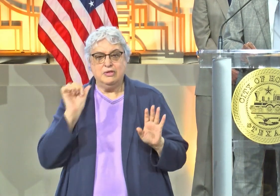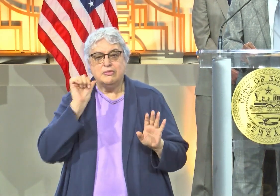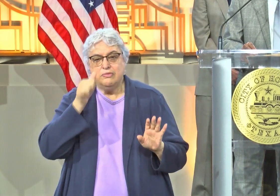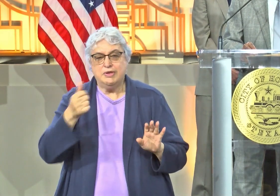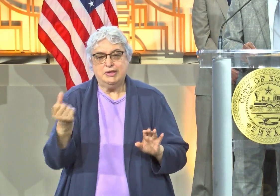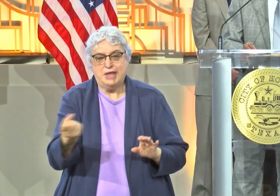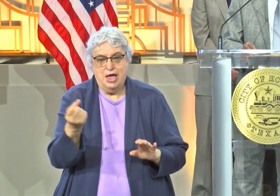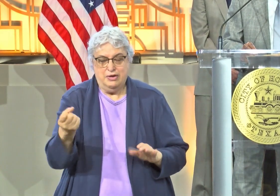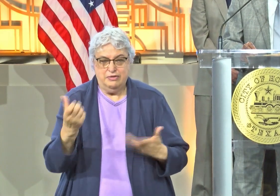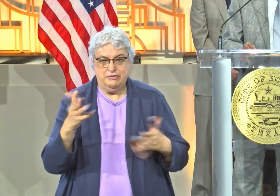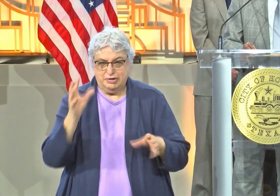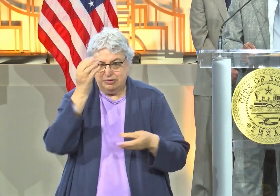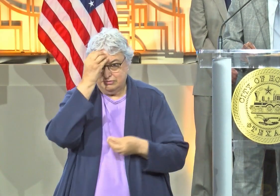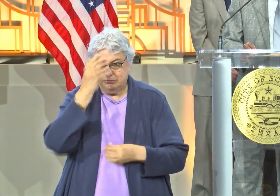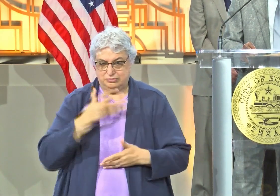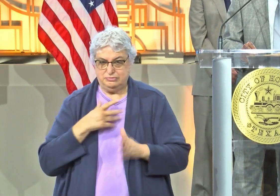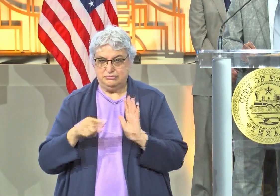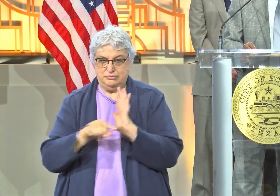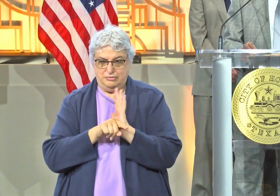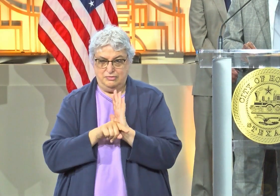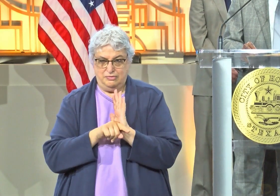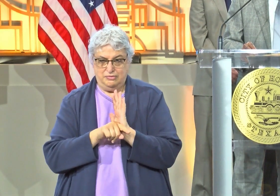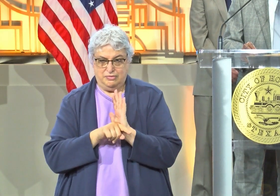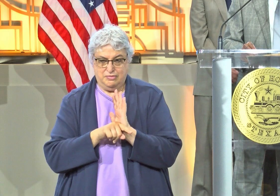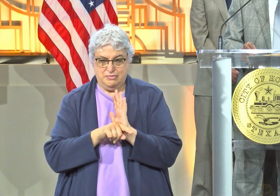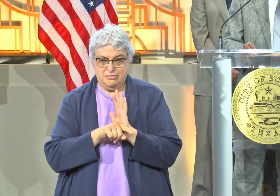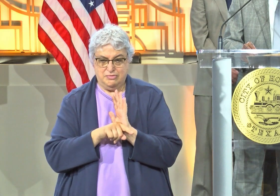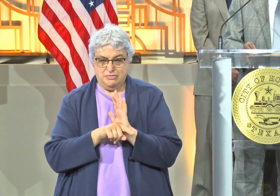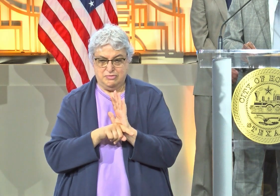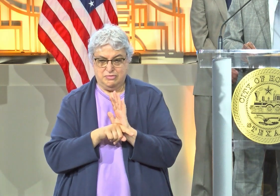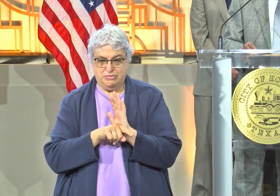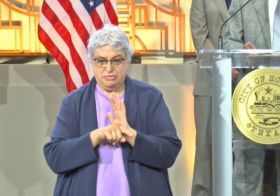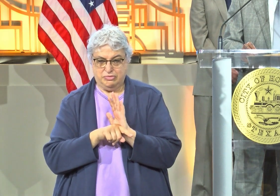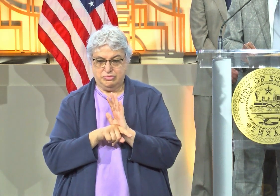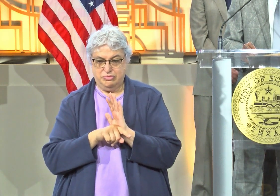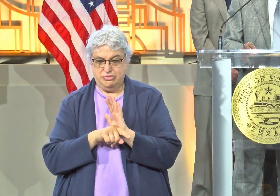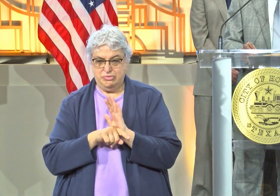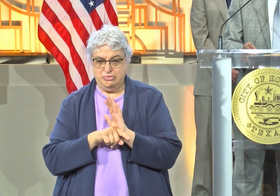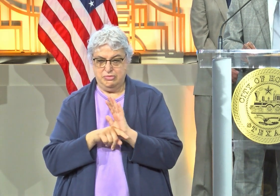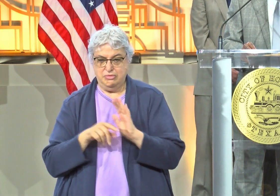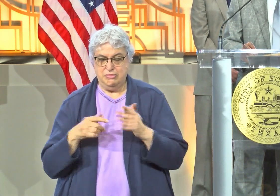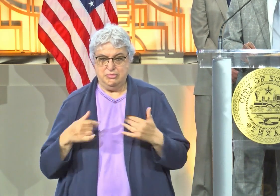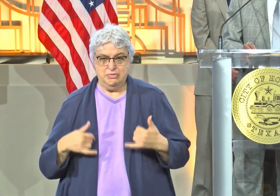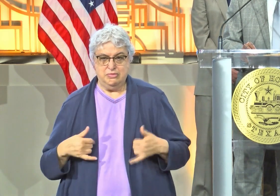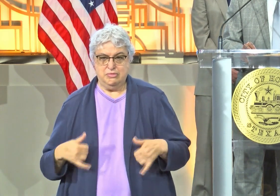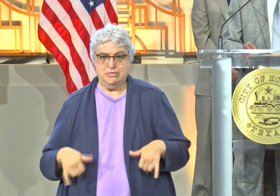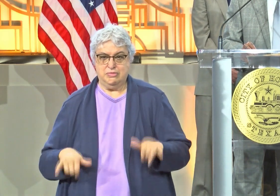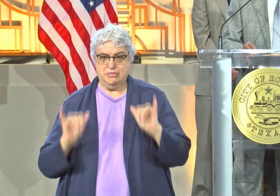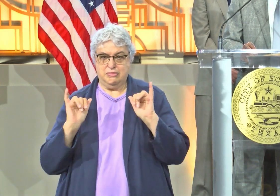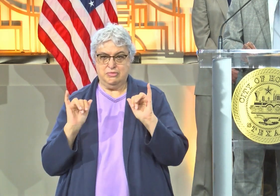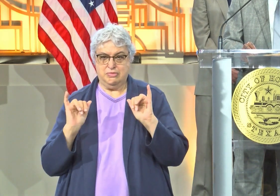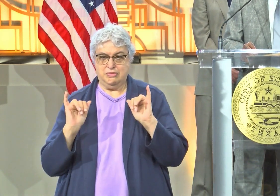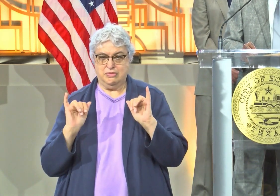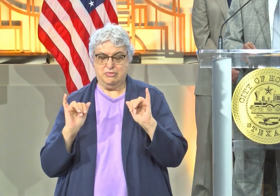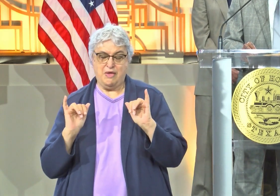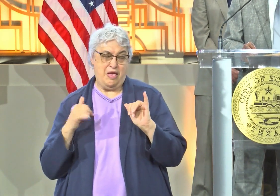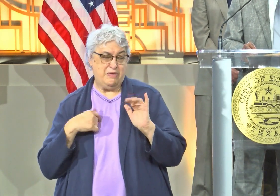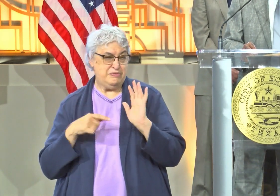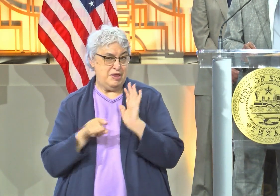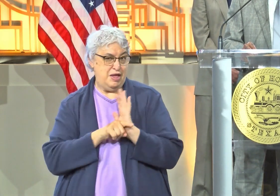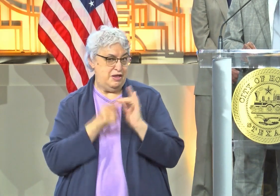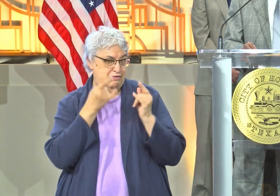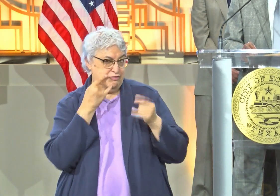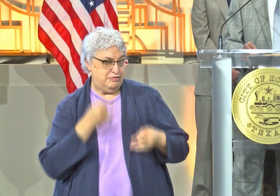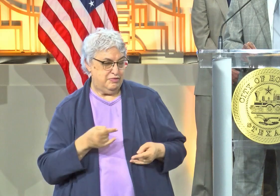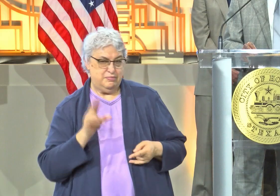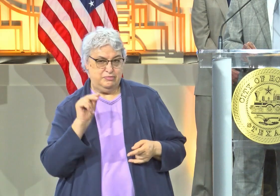day, negative. But that doesn't mean that I let my guard down. It